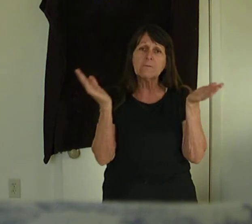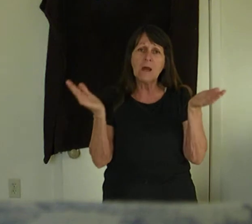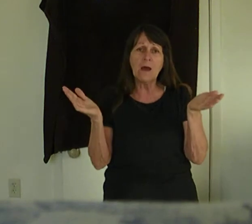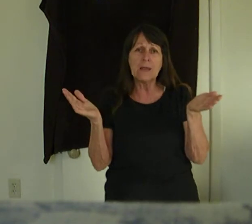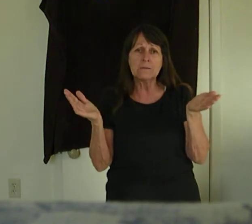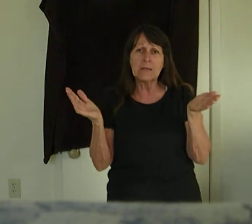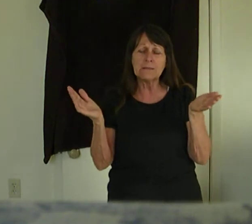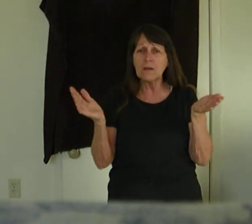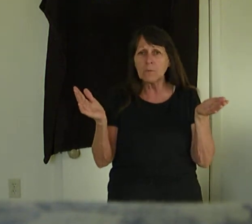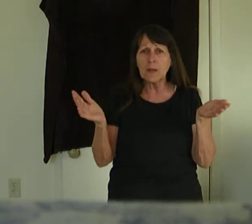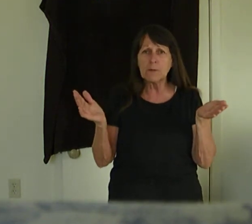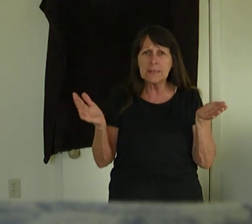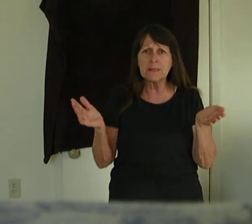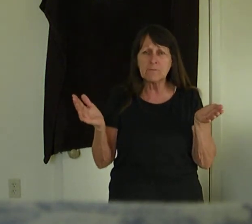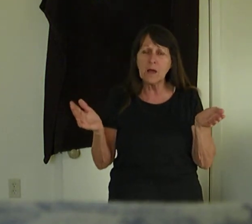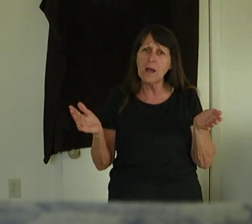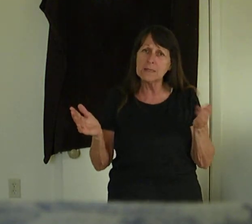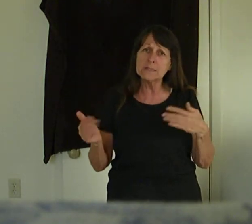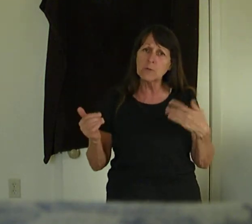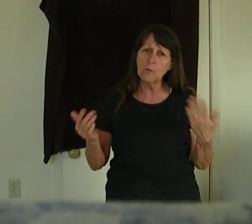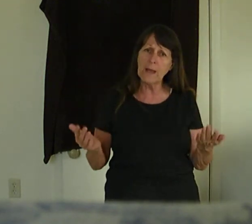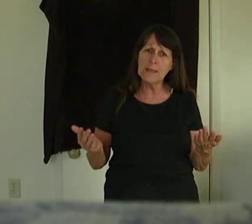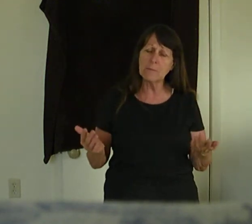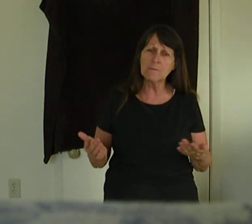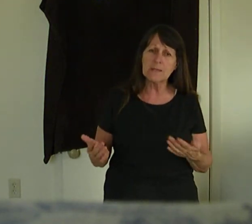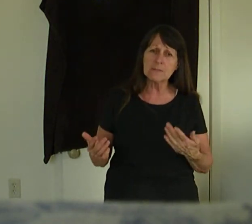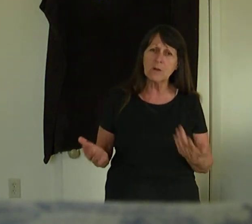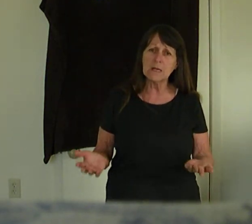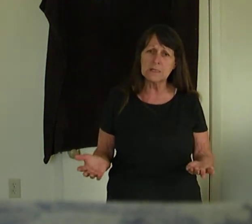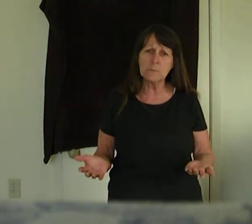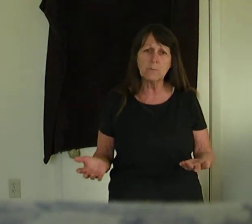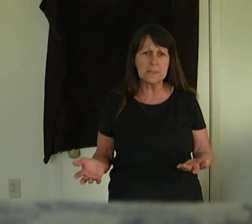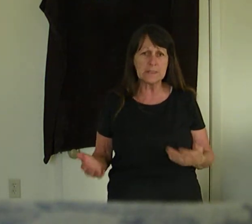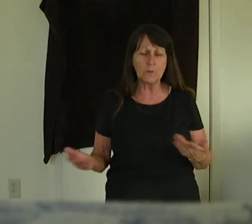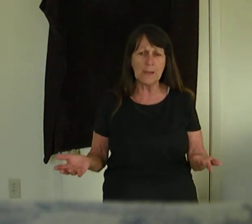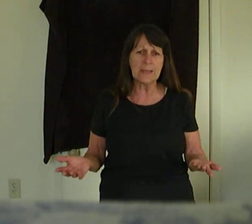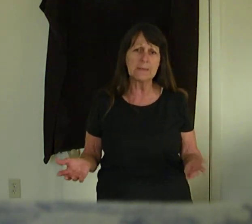God. And the only way we can love God is to obey Him. If He's our husband, we need to obey Him.